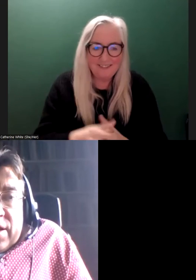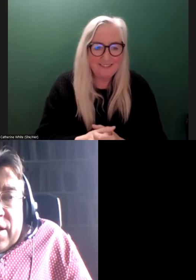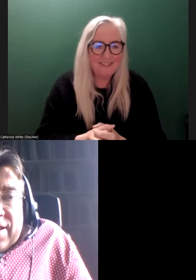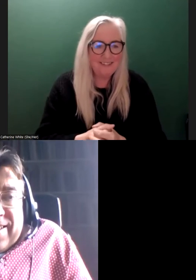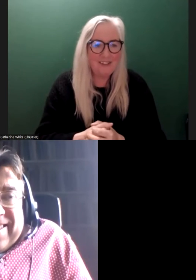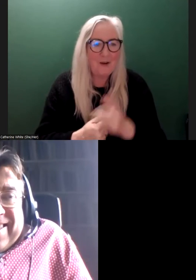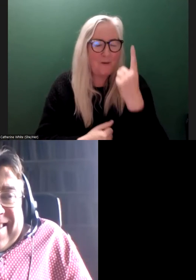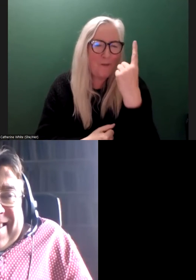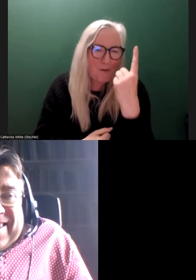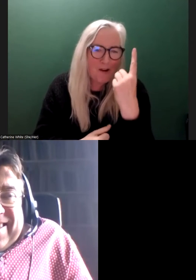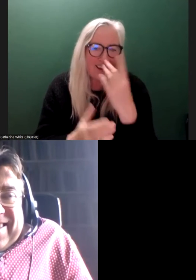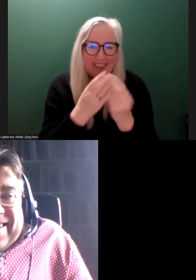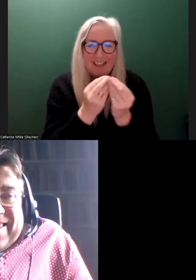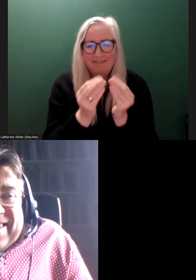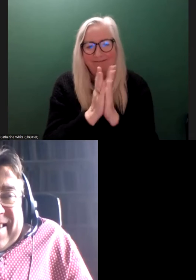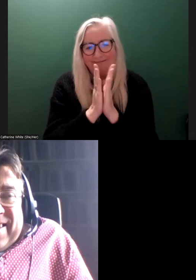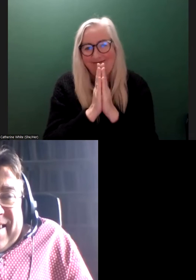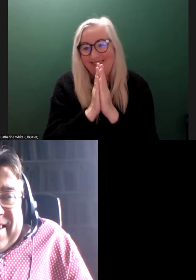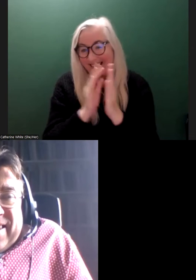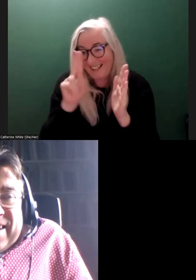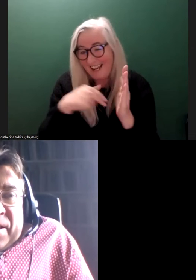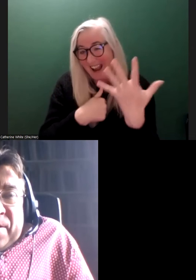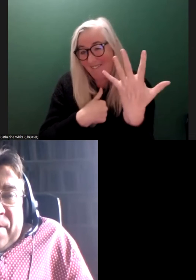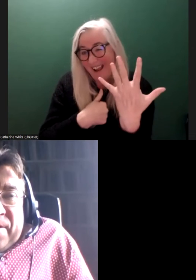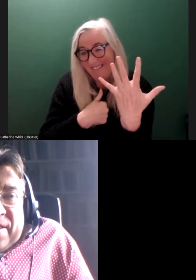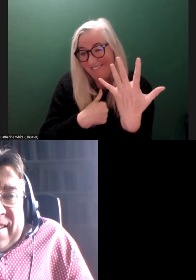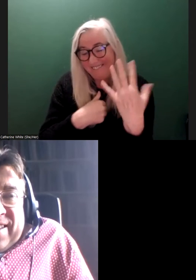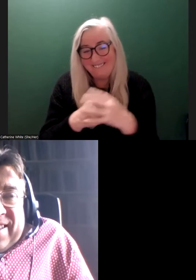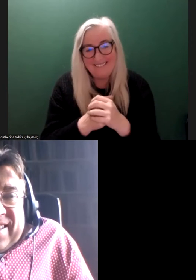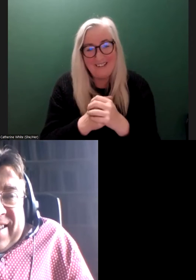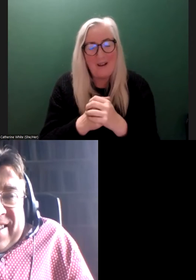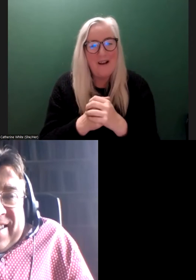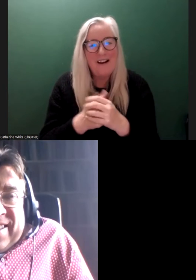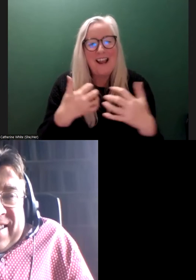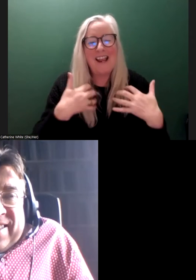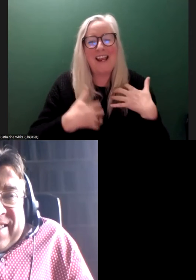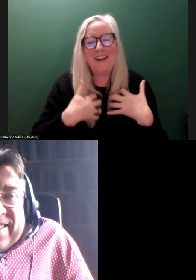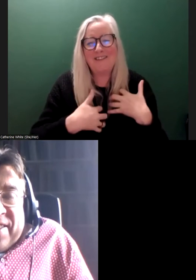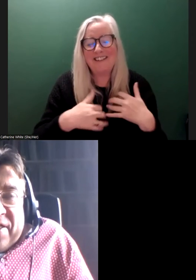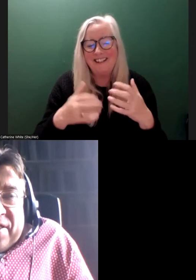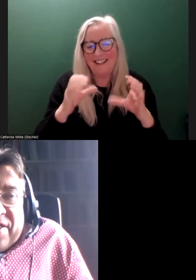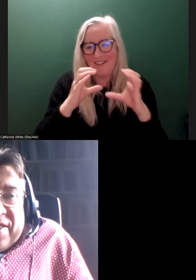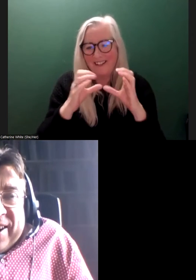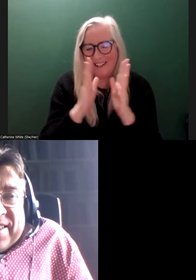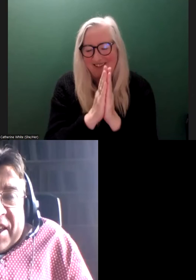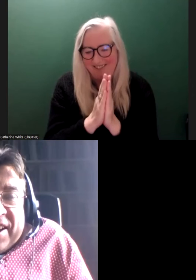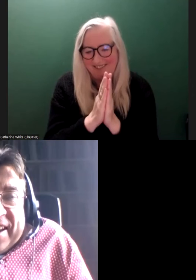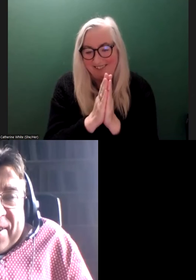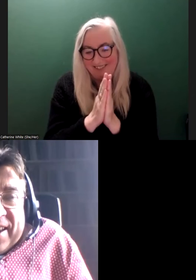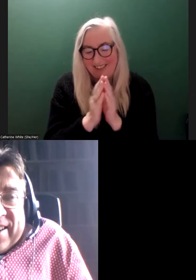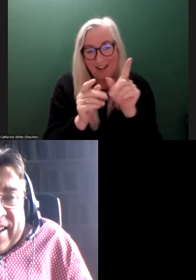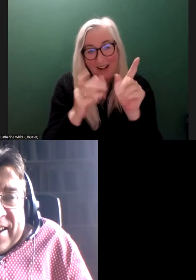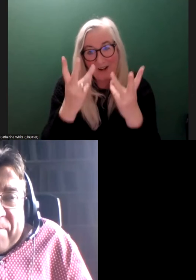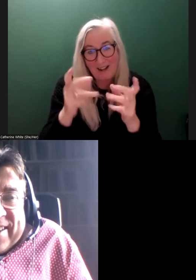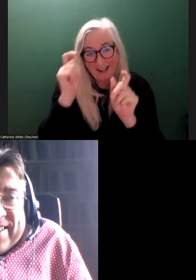One thing. Wow. Can I have five more things to lick the wishes? That's great, Maeve. That's a really interesting conversation. Do you want to think on